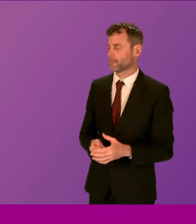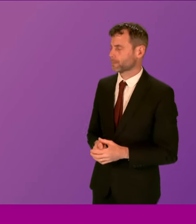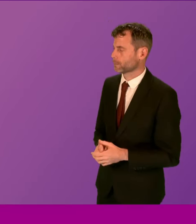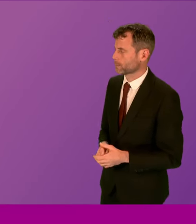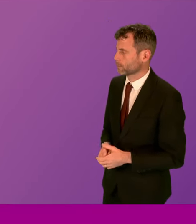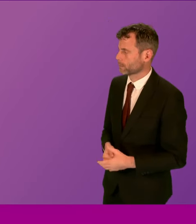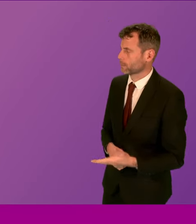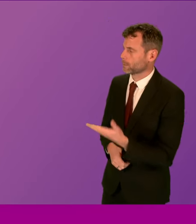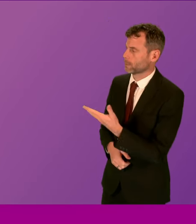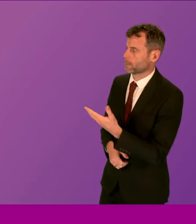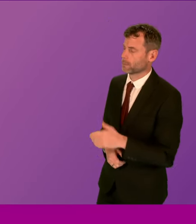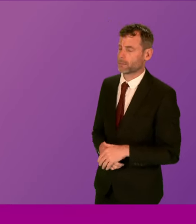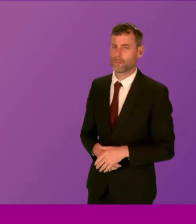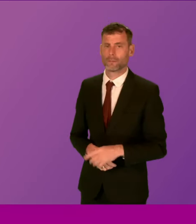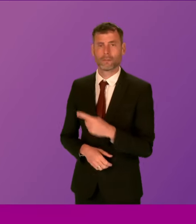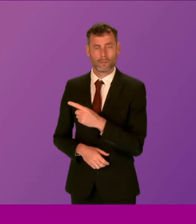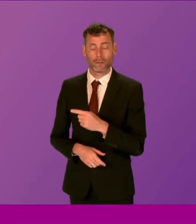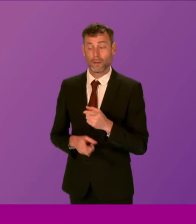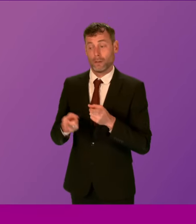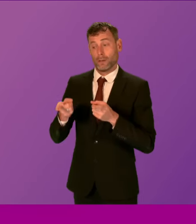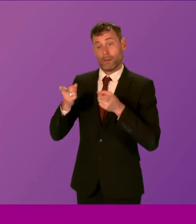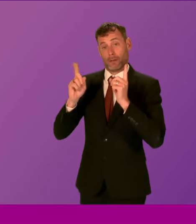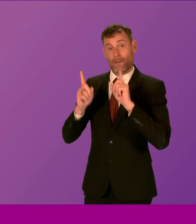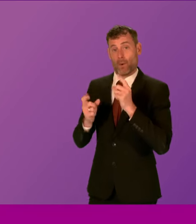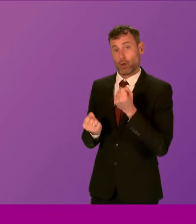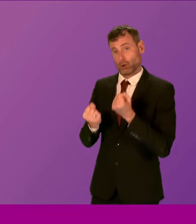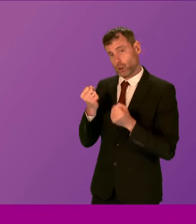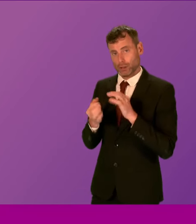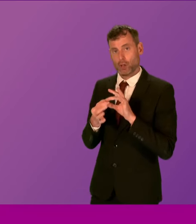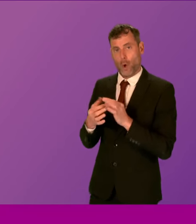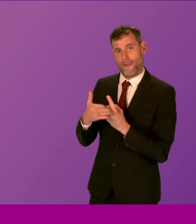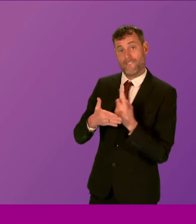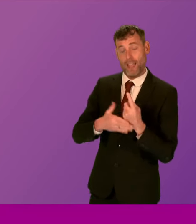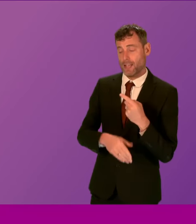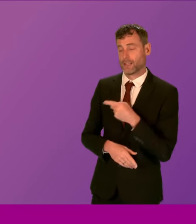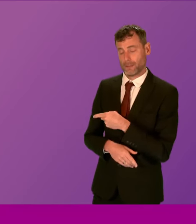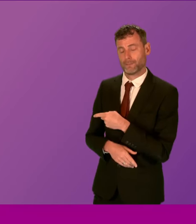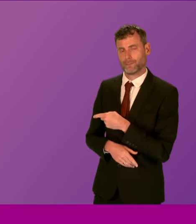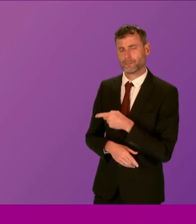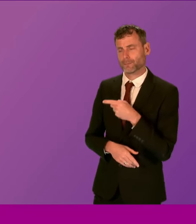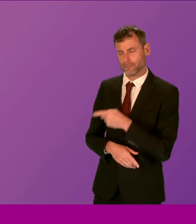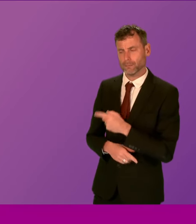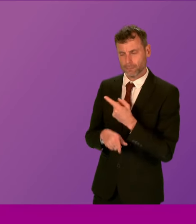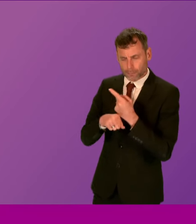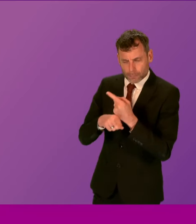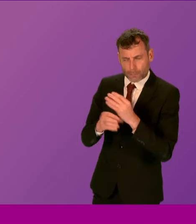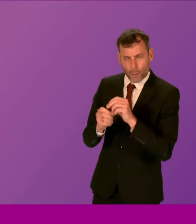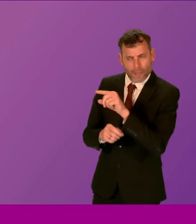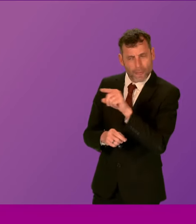The Cabinet Secretary for Justice and Home Affairs continues to engage on this issue, both with the Prison Service, but my understanding is I think she's met with Alexander